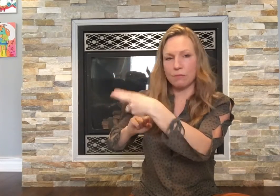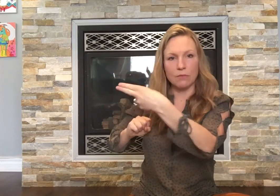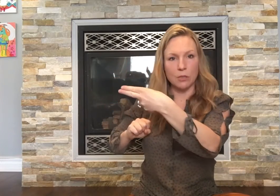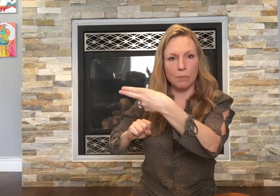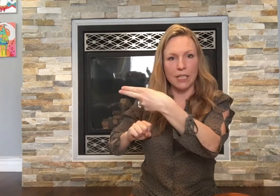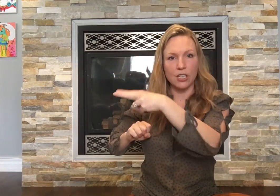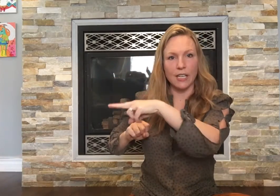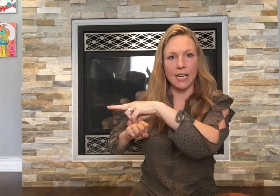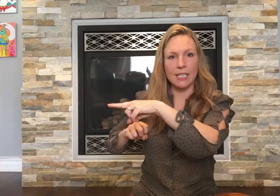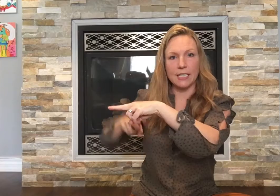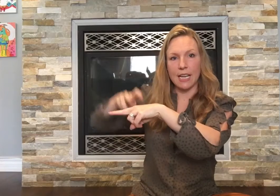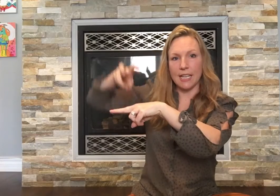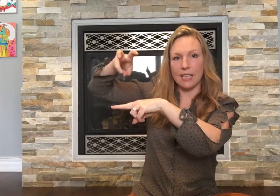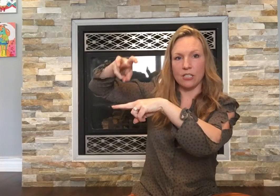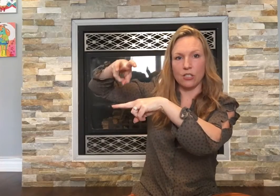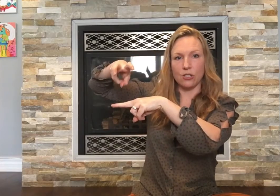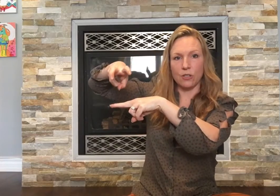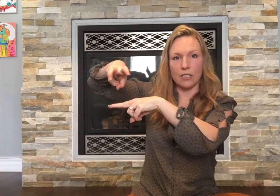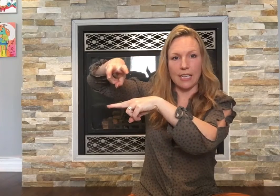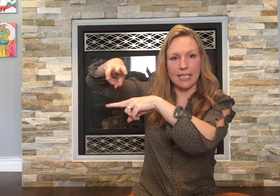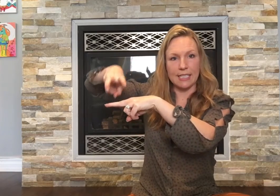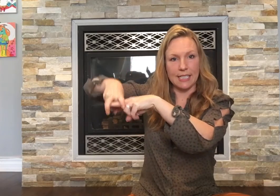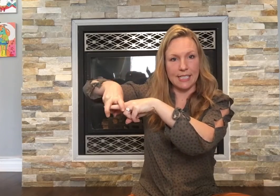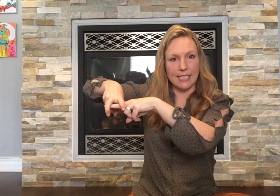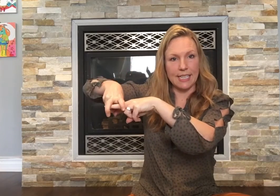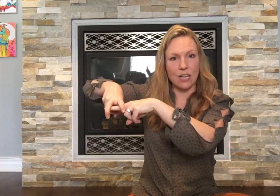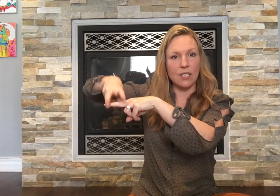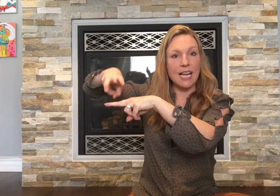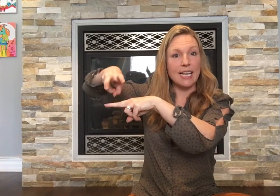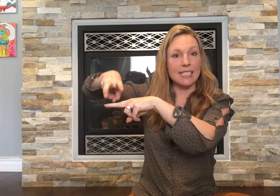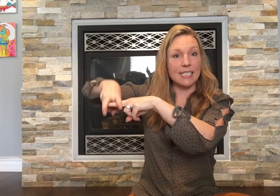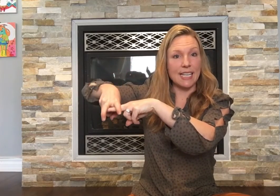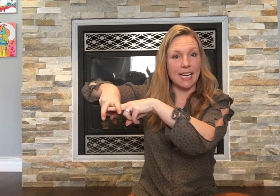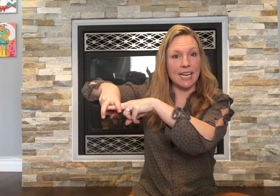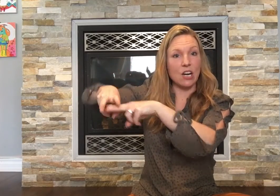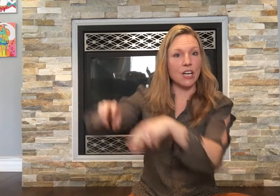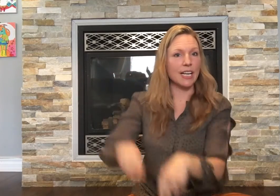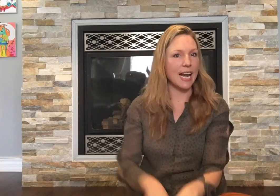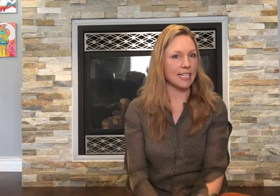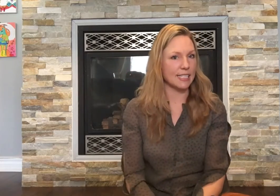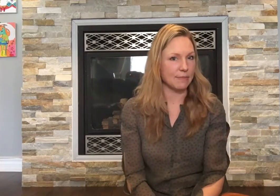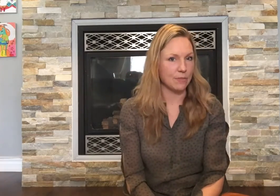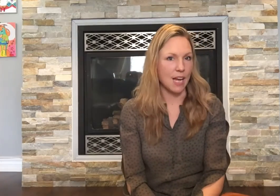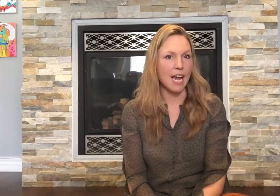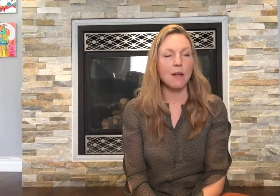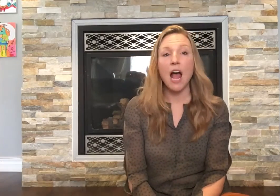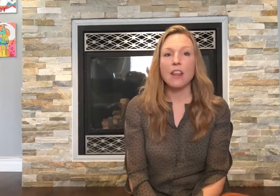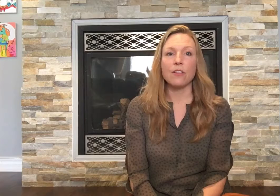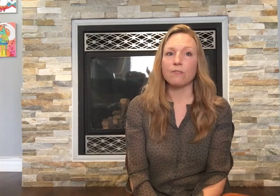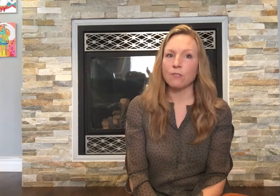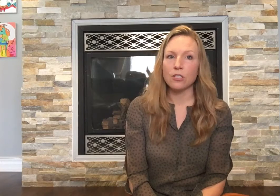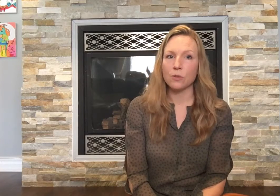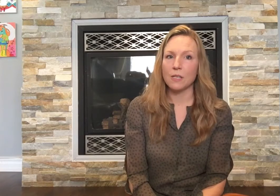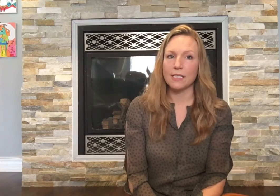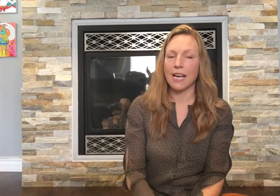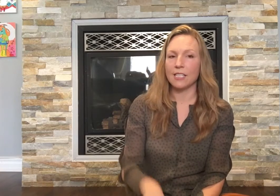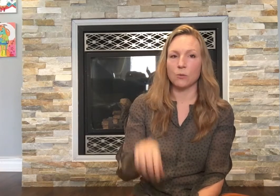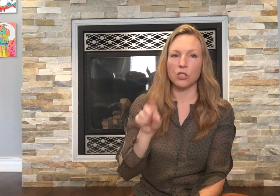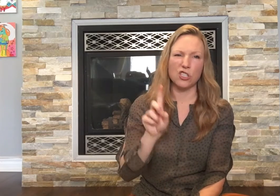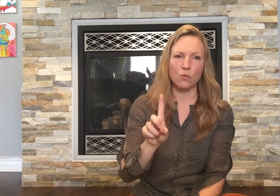little bench I guess and then there's your two little legs and they sit down sitting on a gate. Okay the first one said so we'll just do